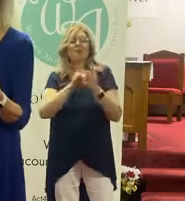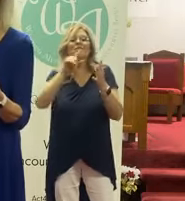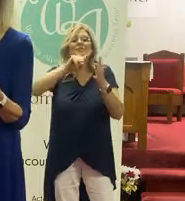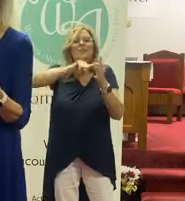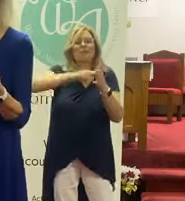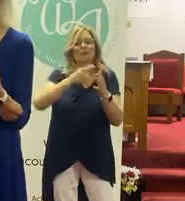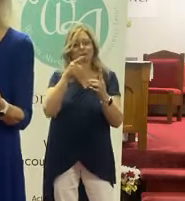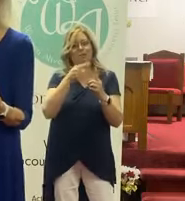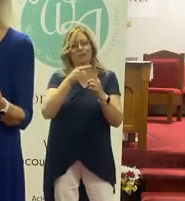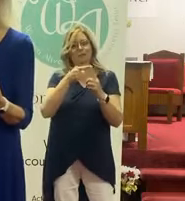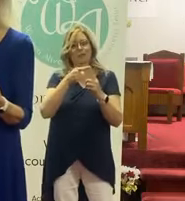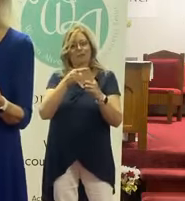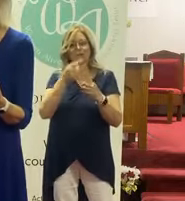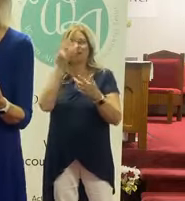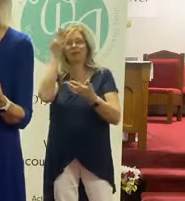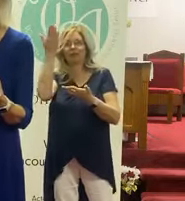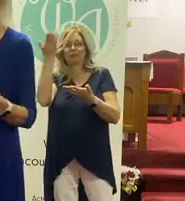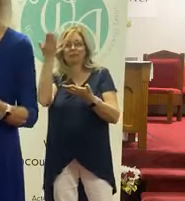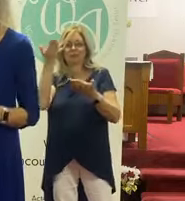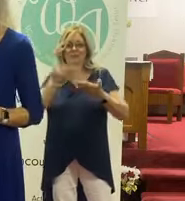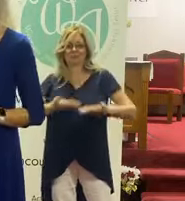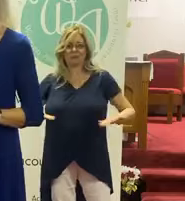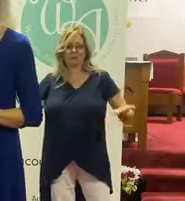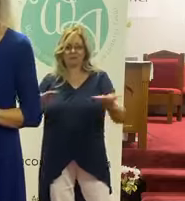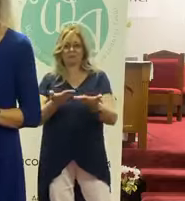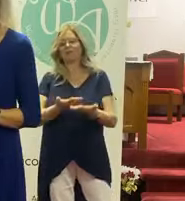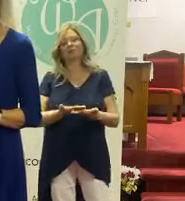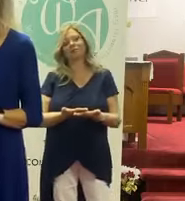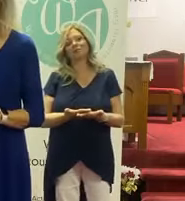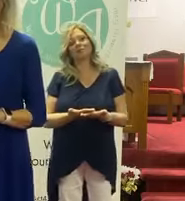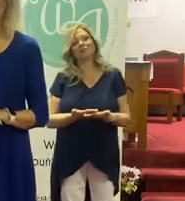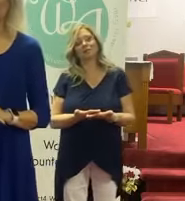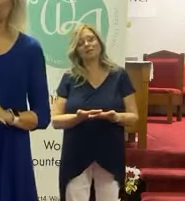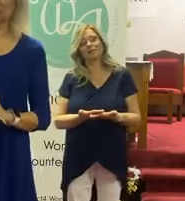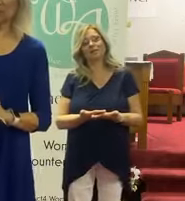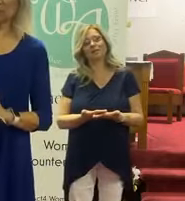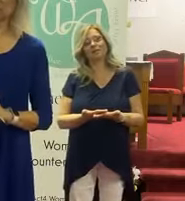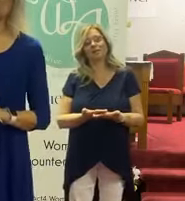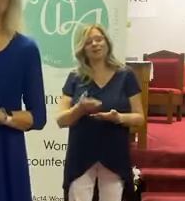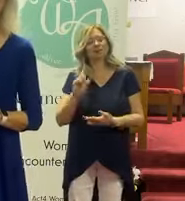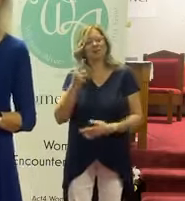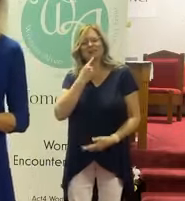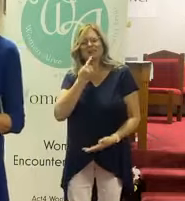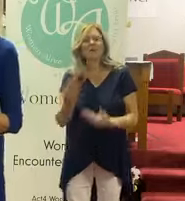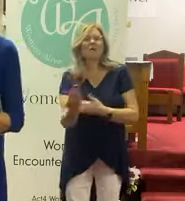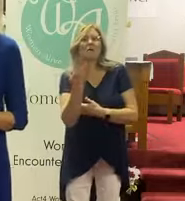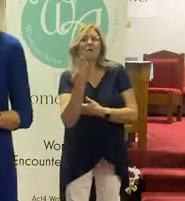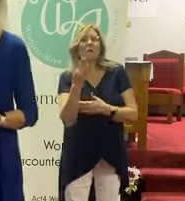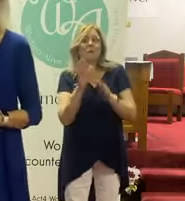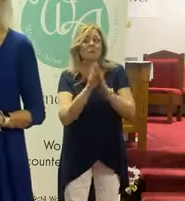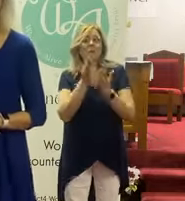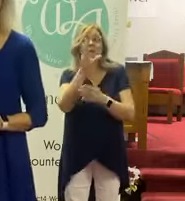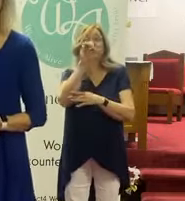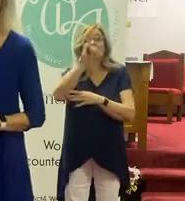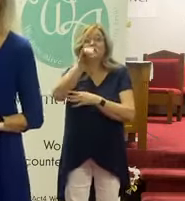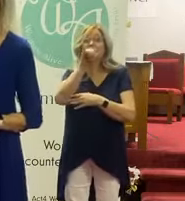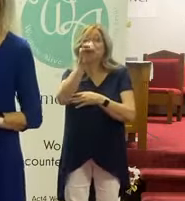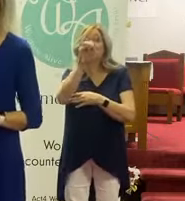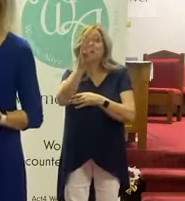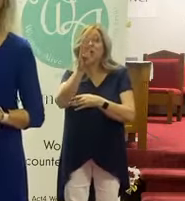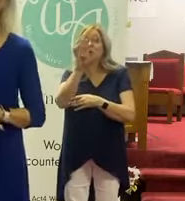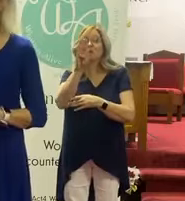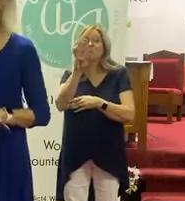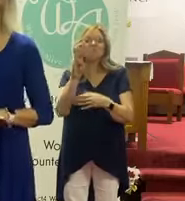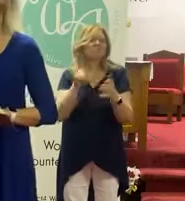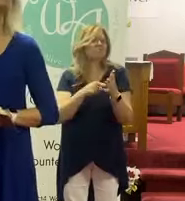starting point of his presence. That's what we want. Someone mentioned this morning about the book of Job. And,